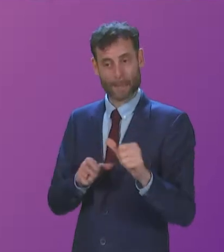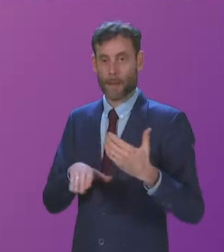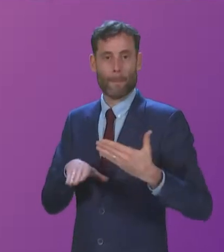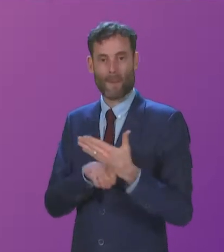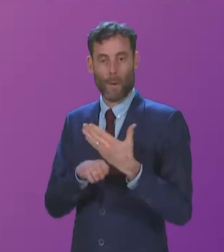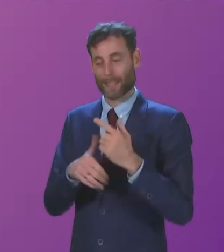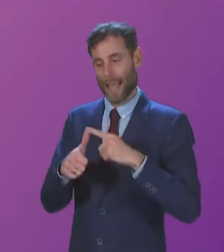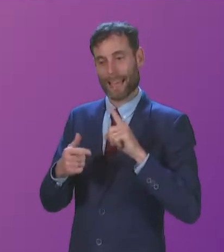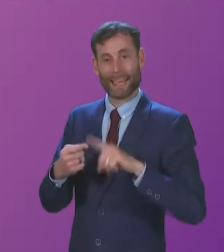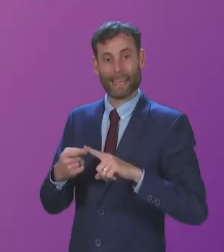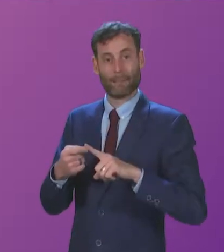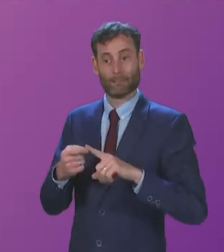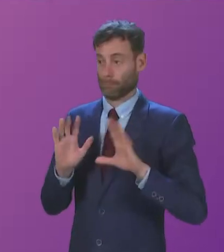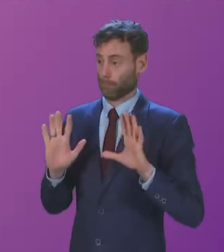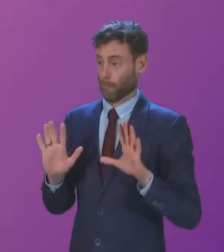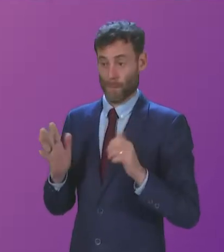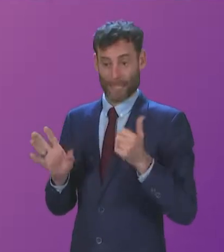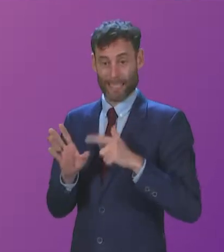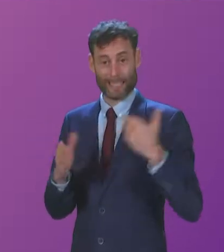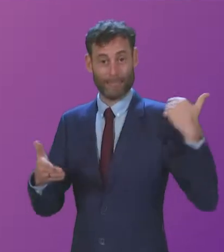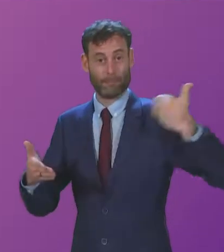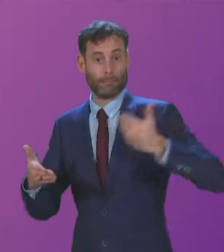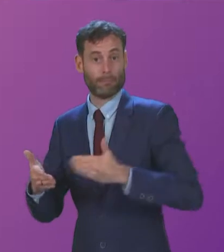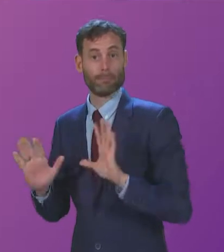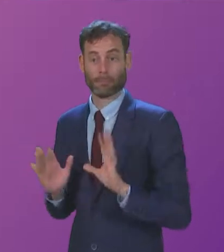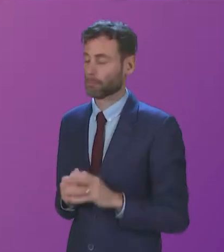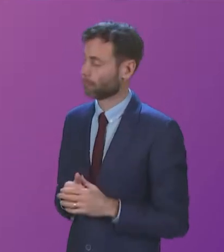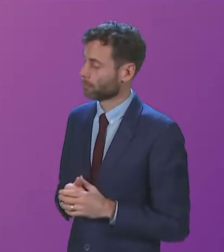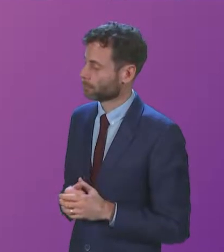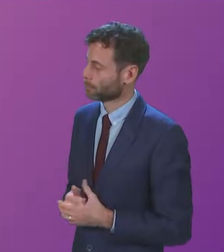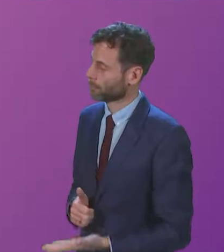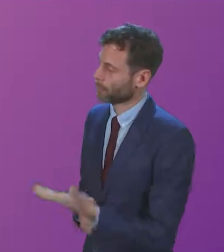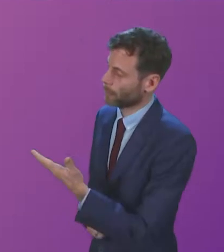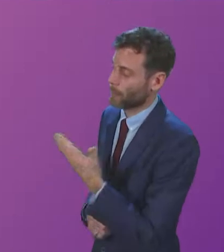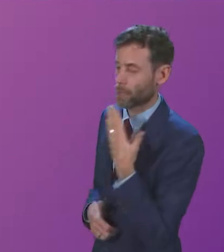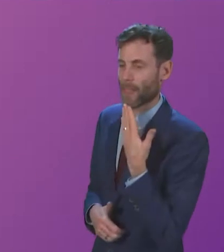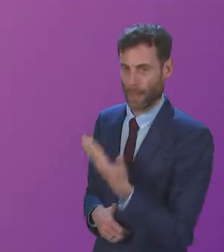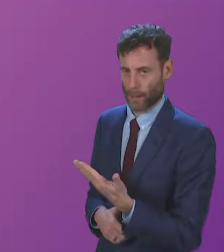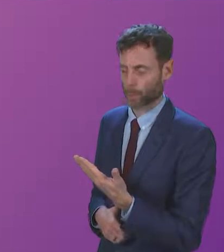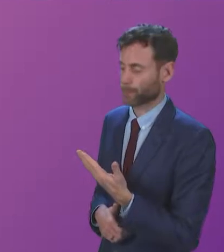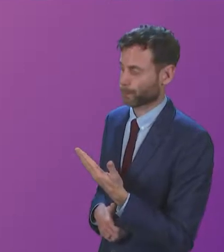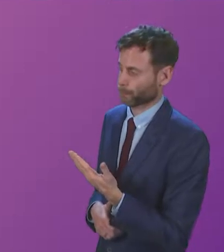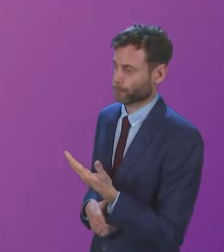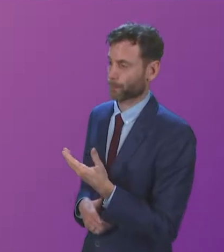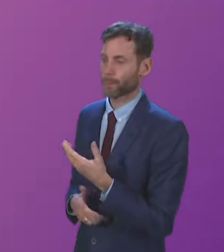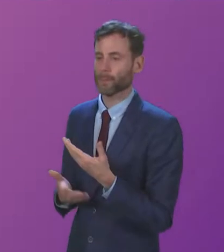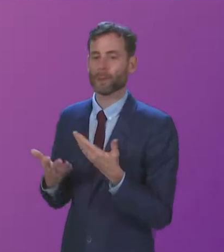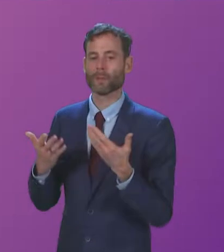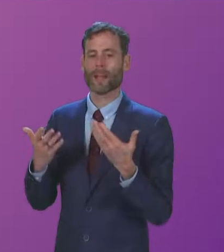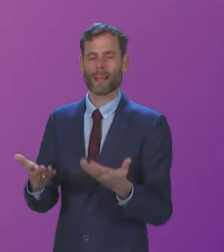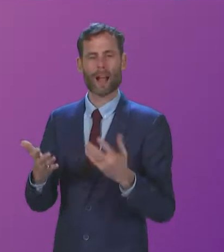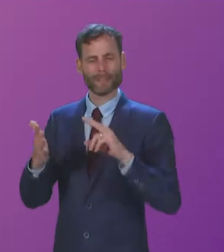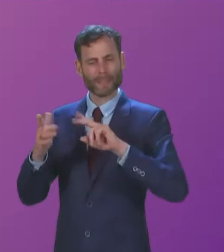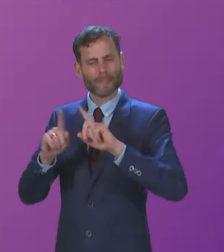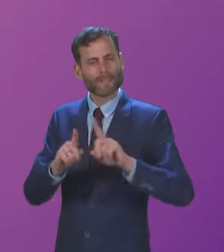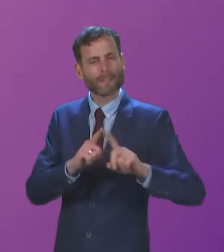six years in a row. Collette Stevenson. Thank you, Prosecuting Officer. I understand that various schemes have been put